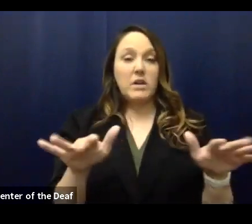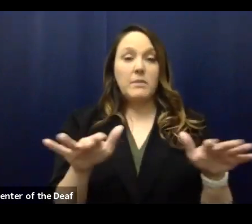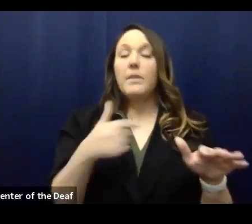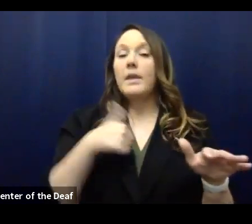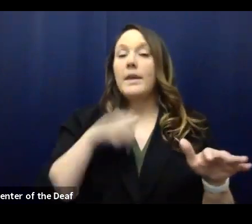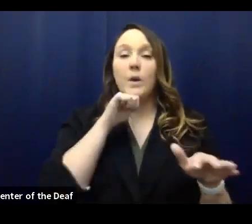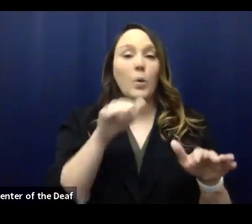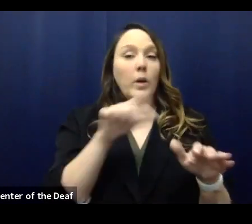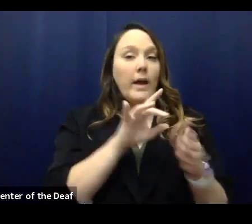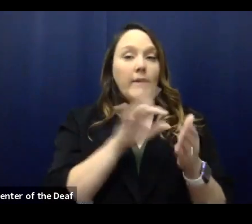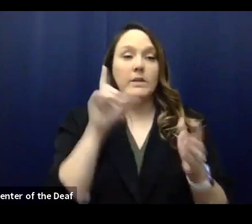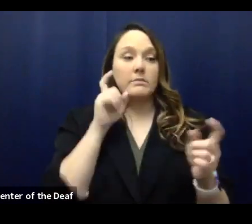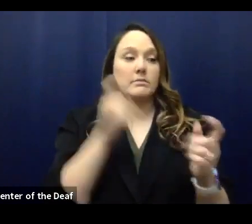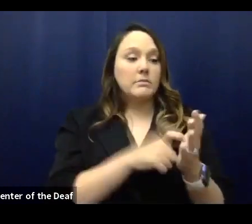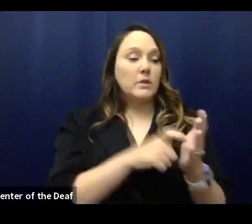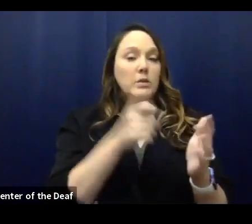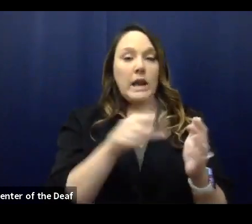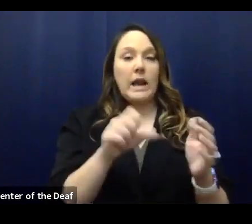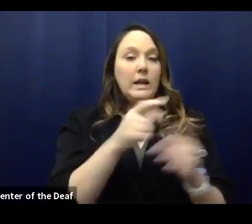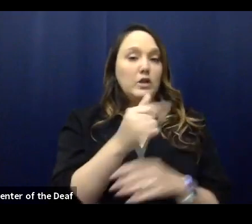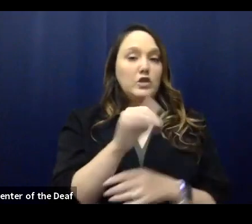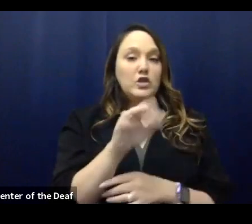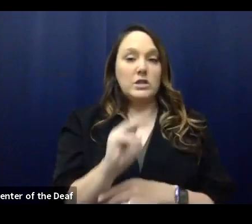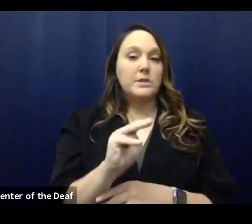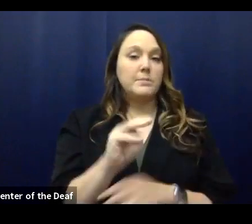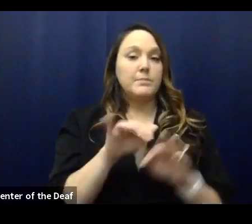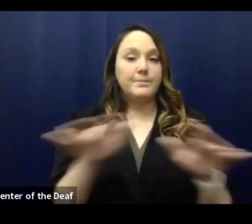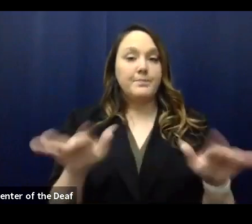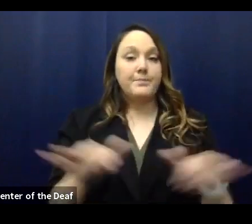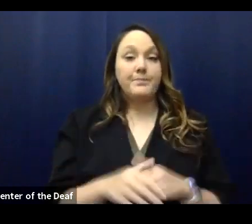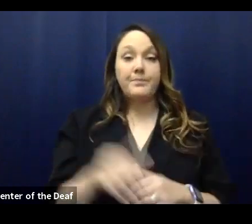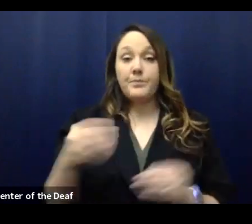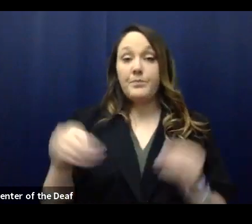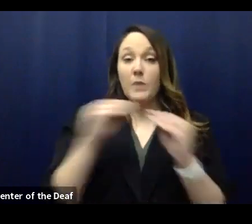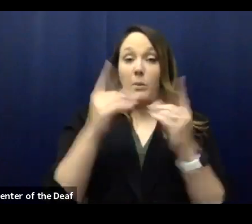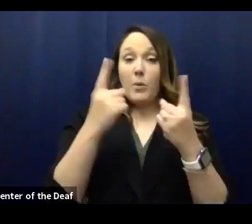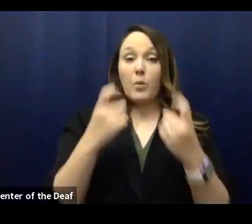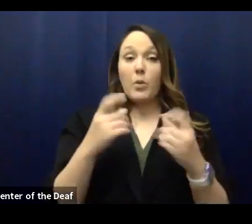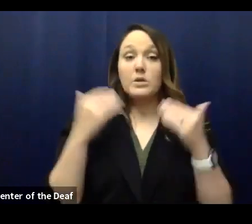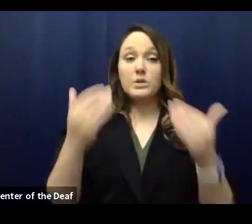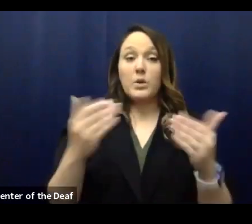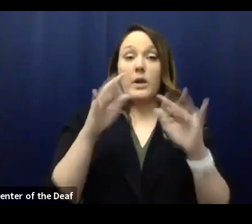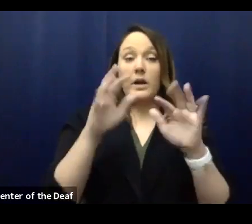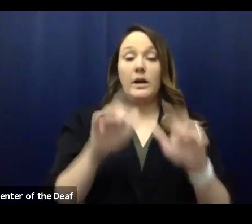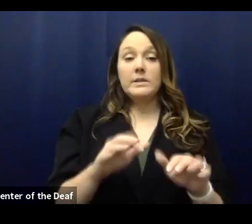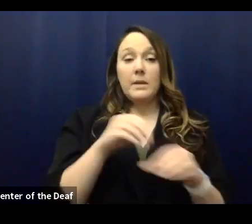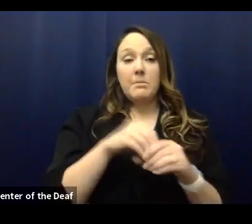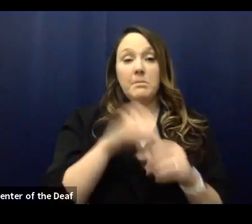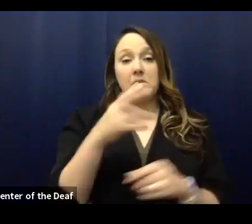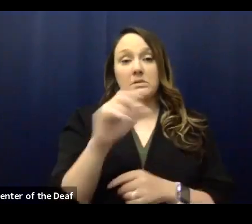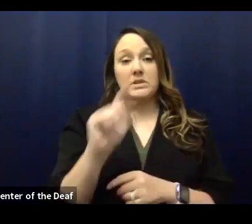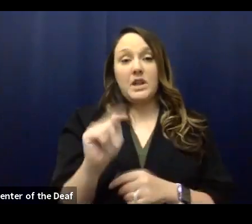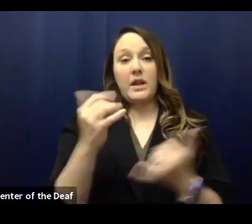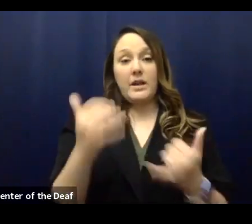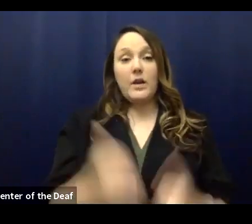tracked any cases back to local gyms. Any other questions, please go ahead and type them into that chat feature now.